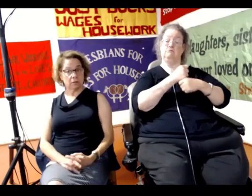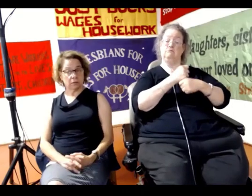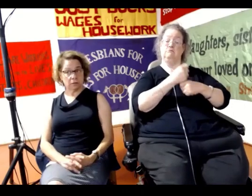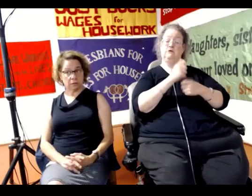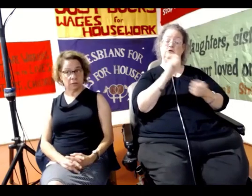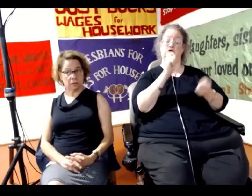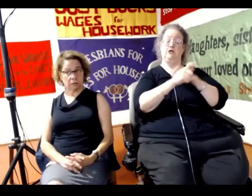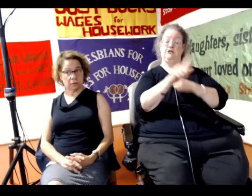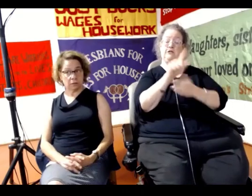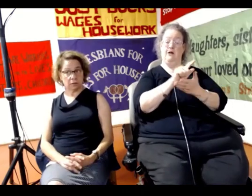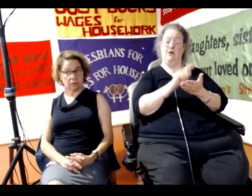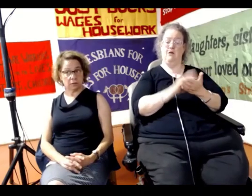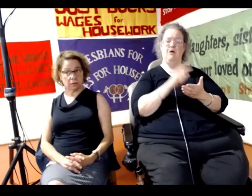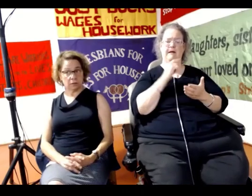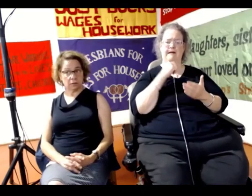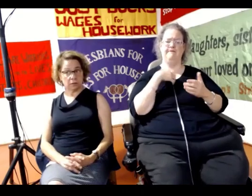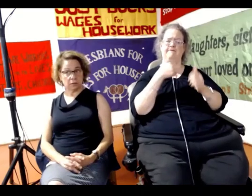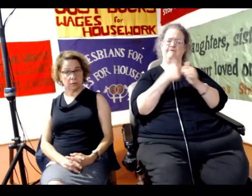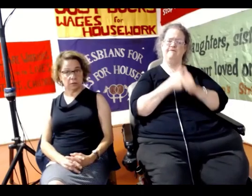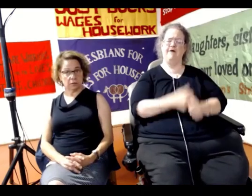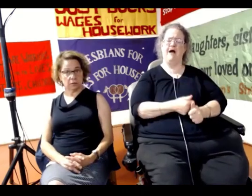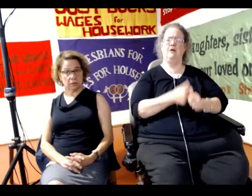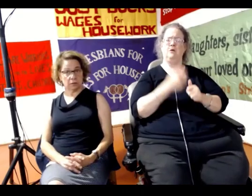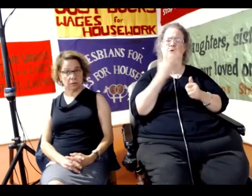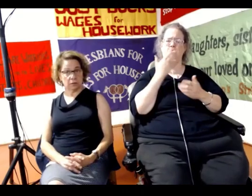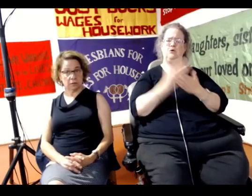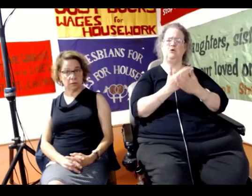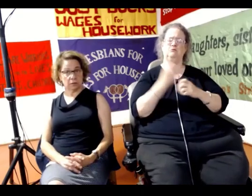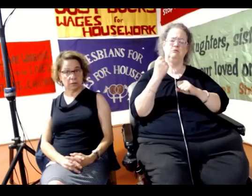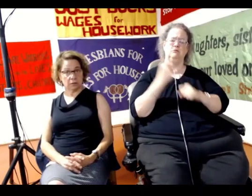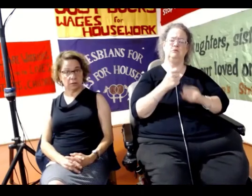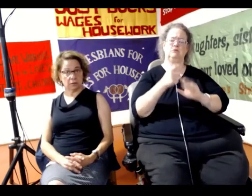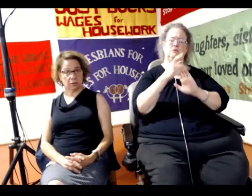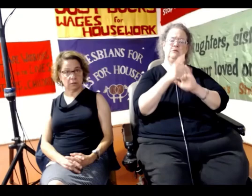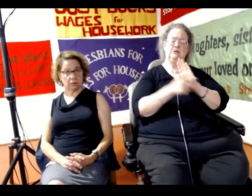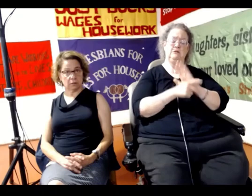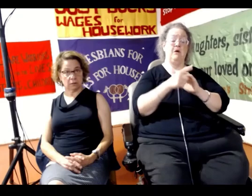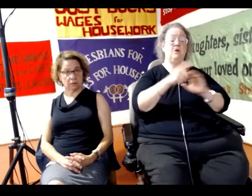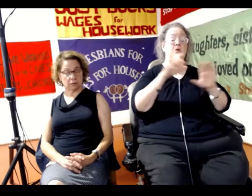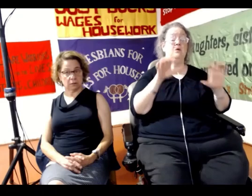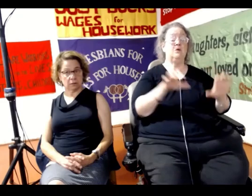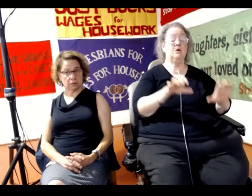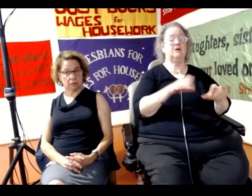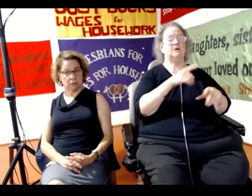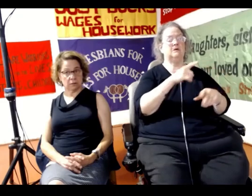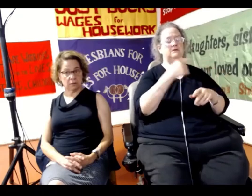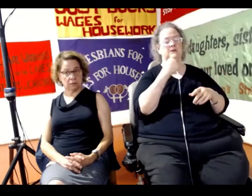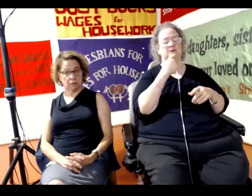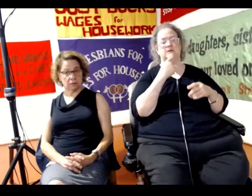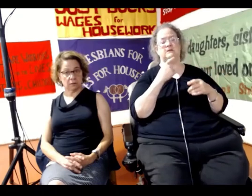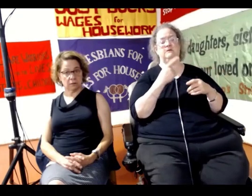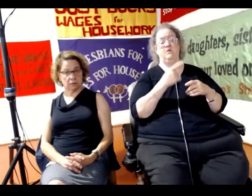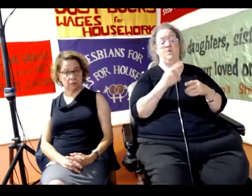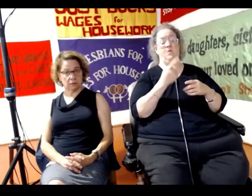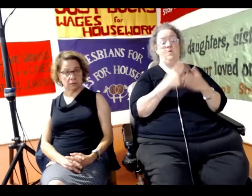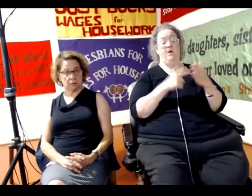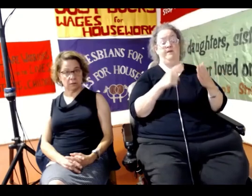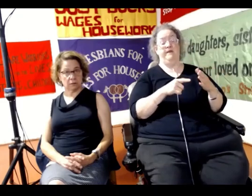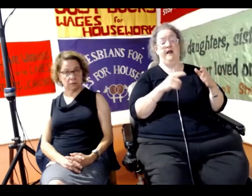very principled. The organizers made clear that what they were campaigning for was full